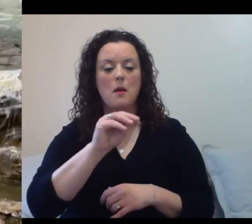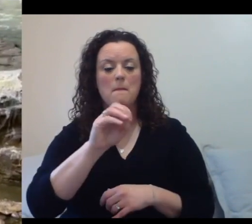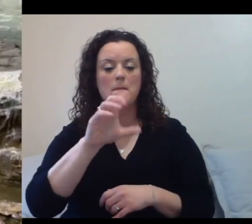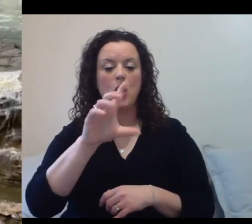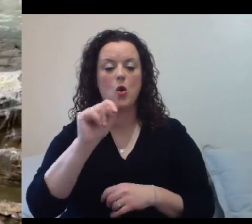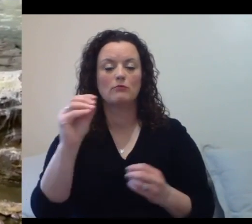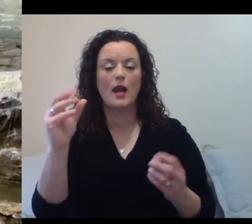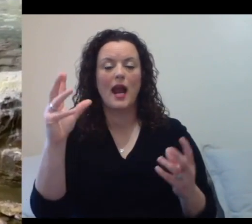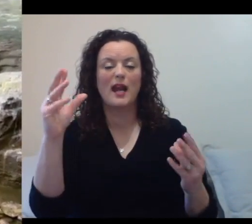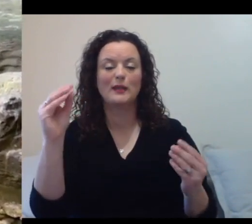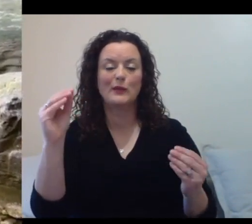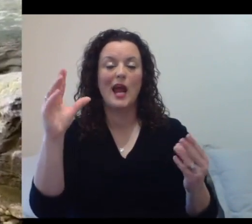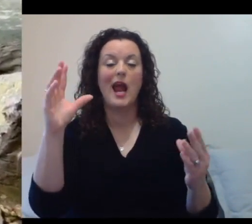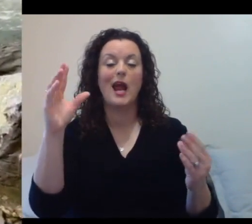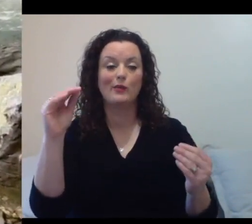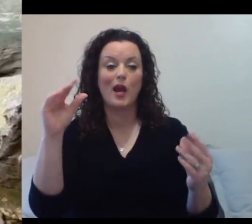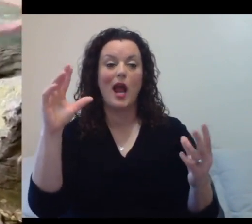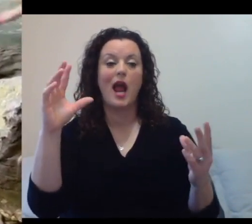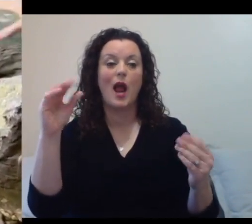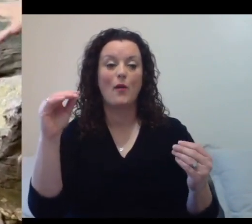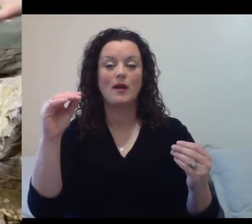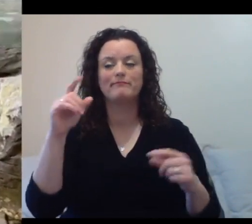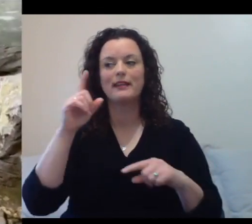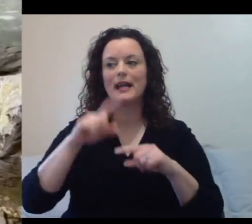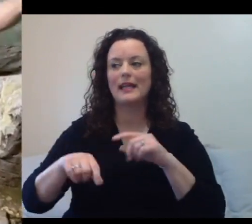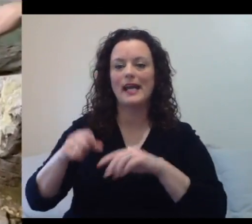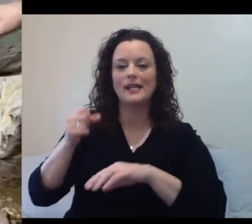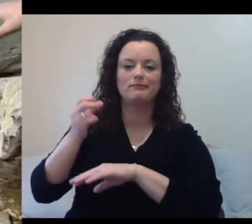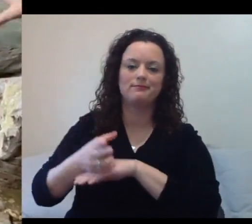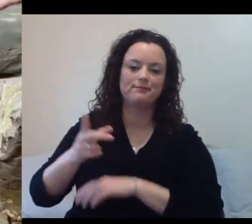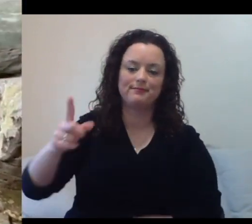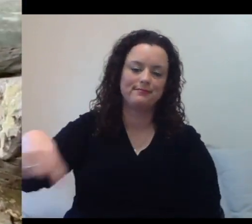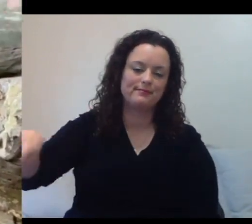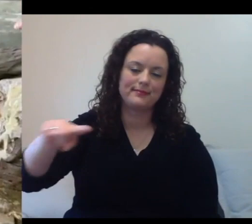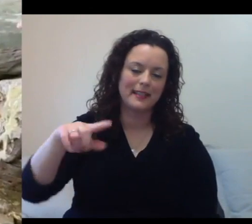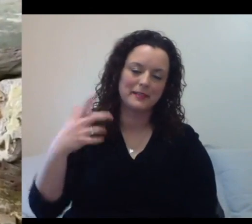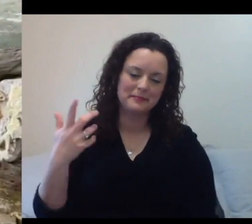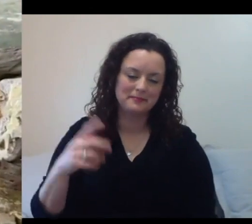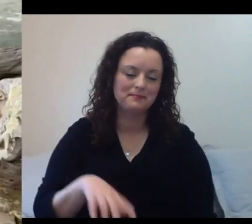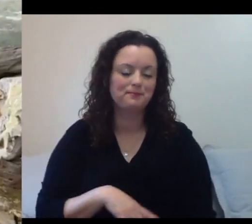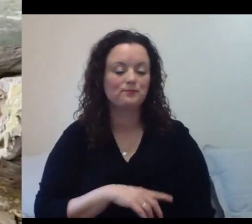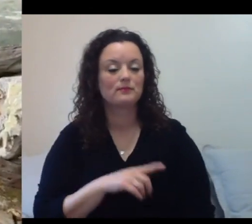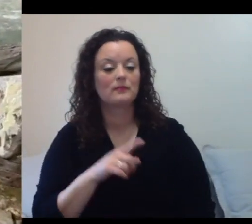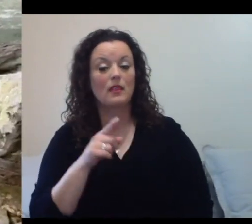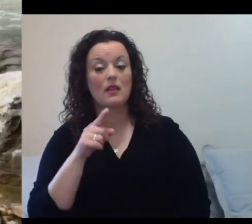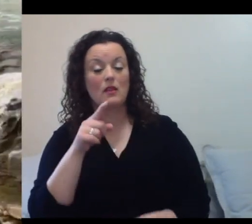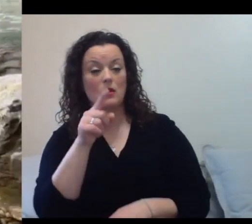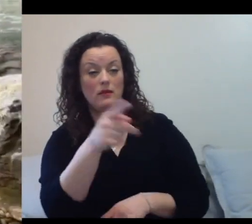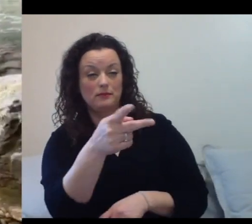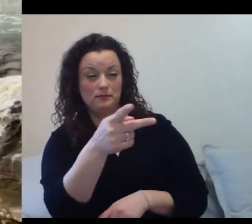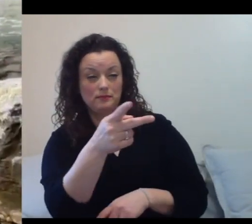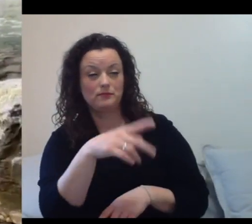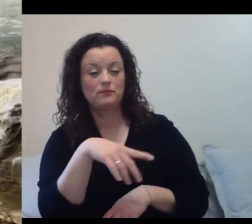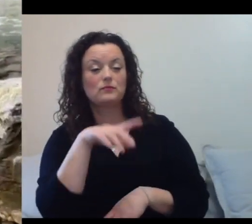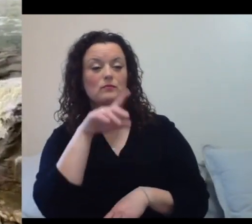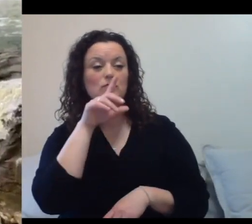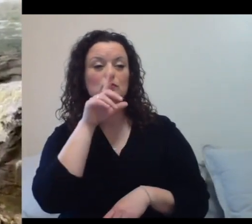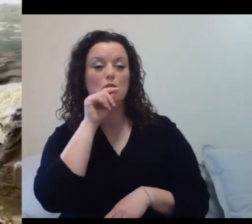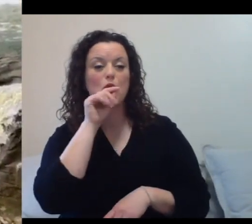Well, I'm not going to talk over that. Yeah. So here we go. Over on the far side, those birds are going through mold. All of our kings are going into mold. So basically,